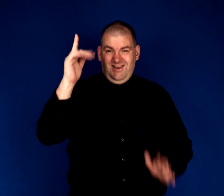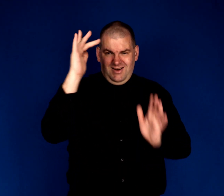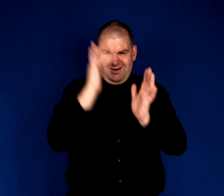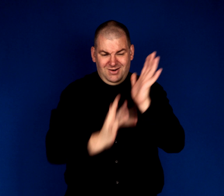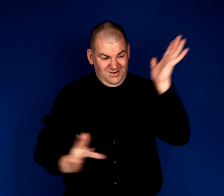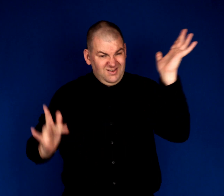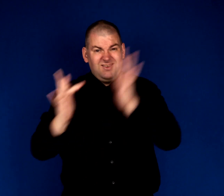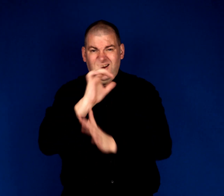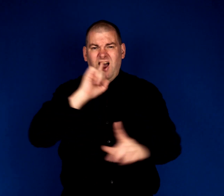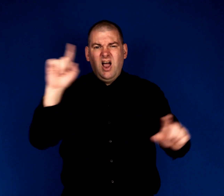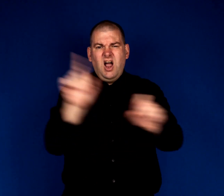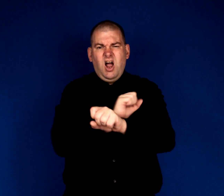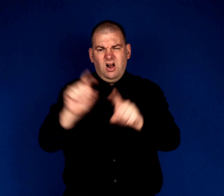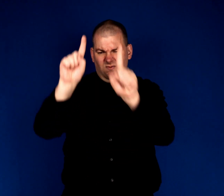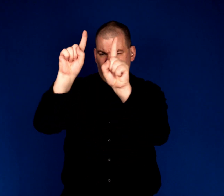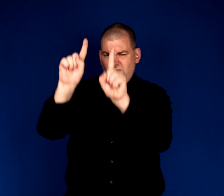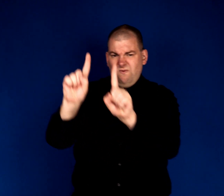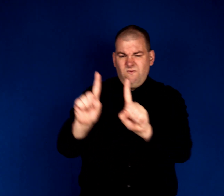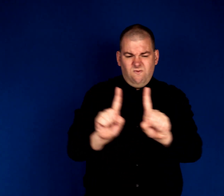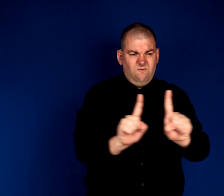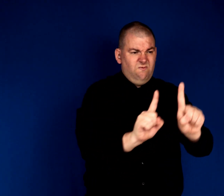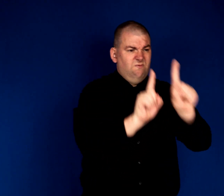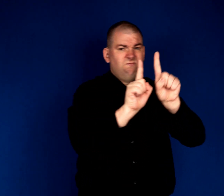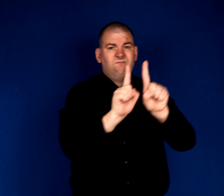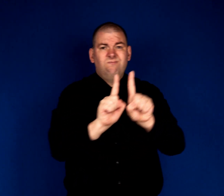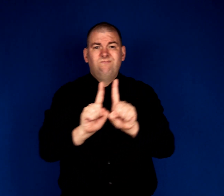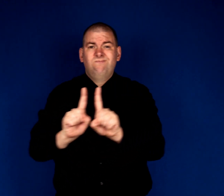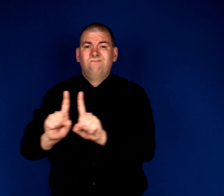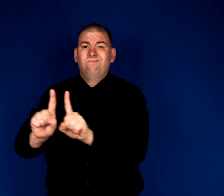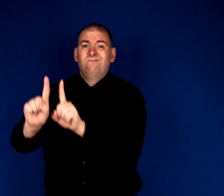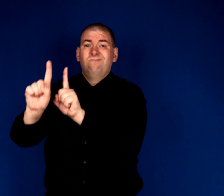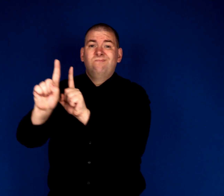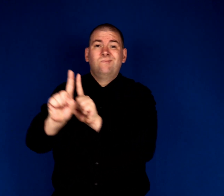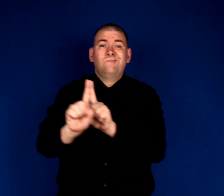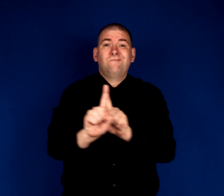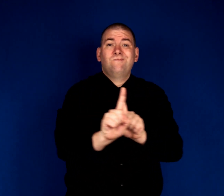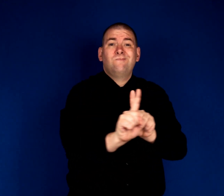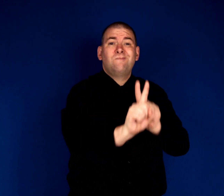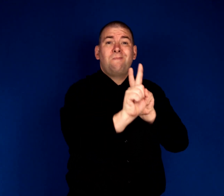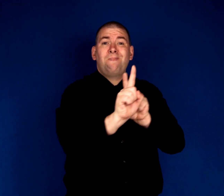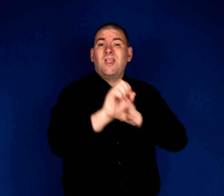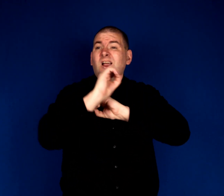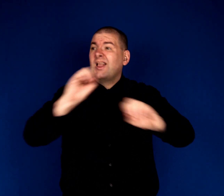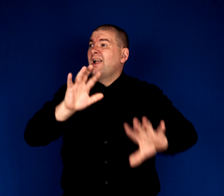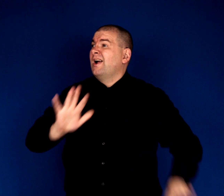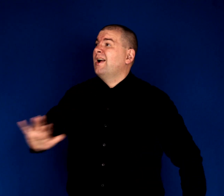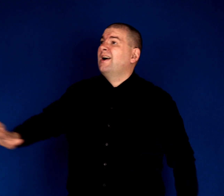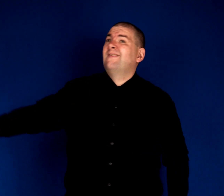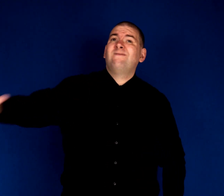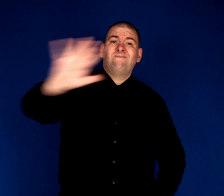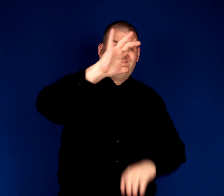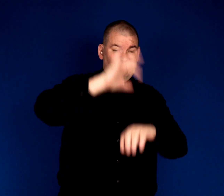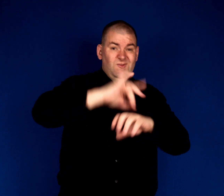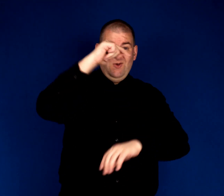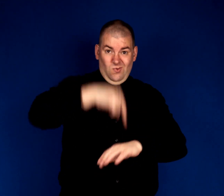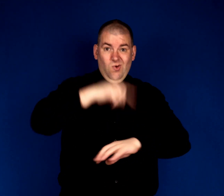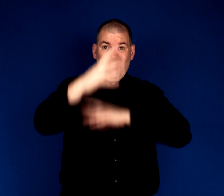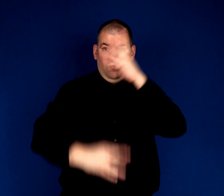God, He walks with me, and naught of earth